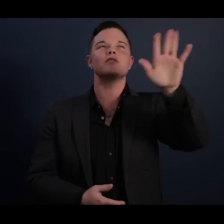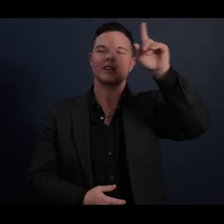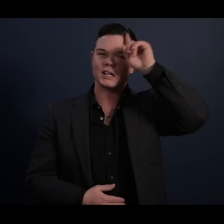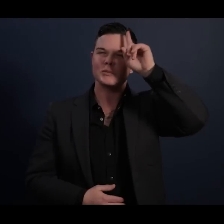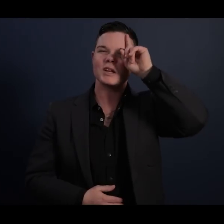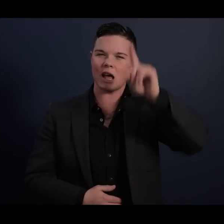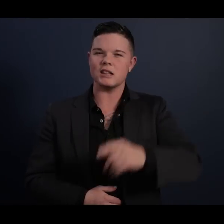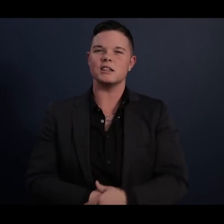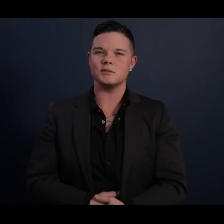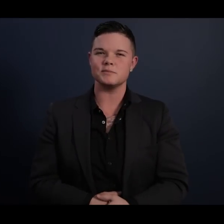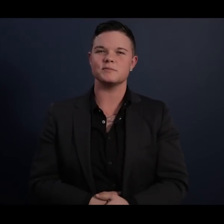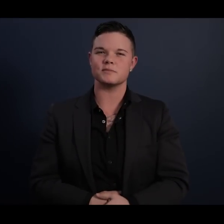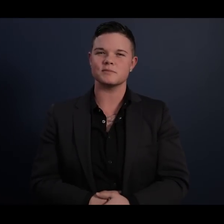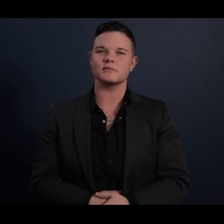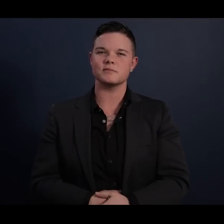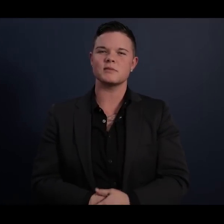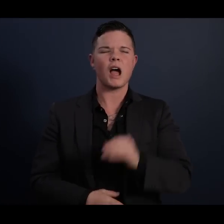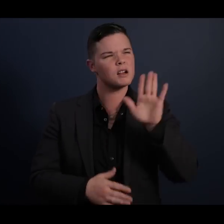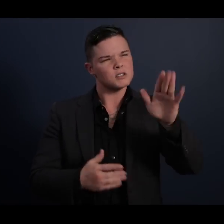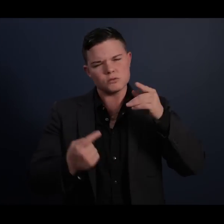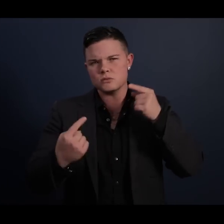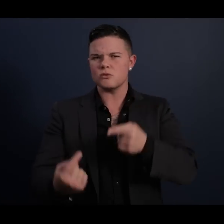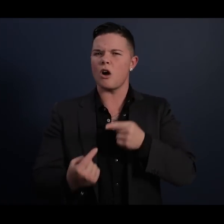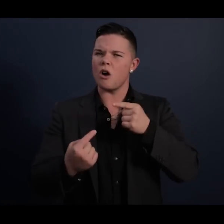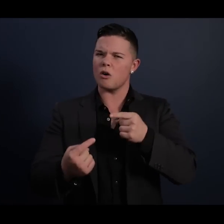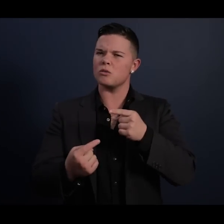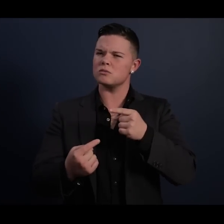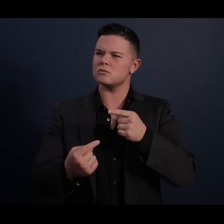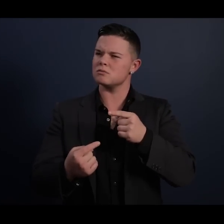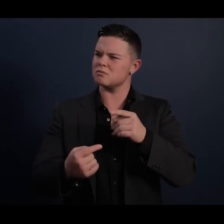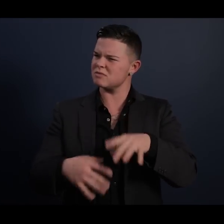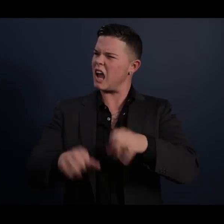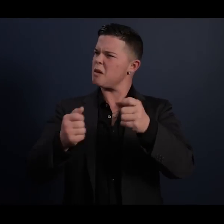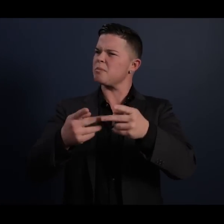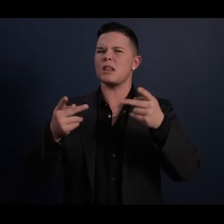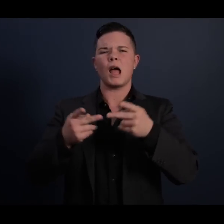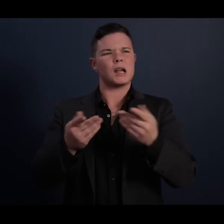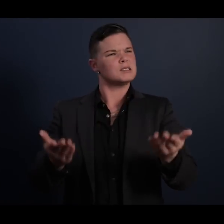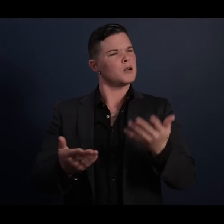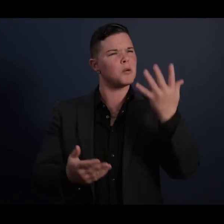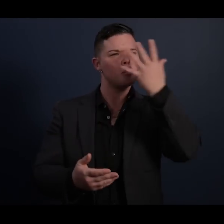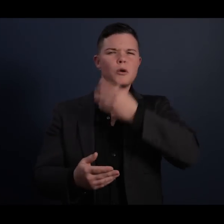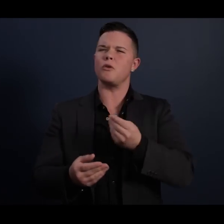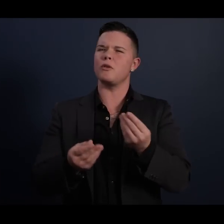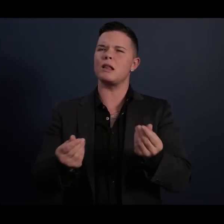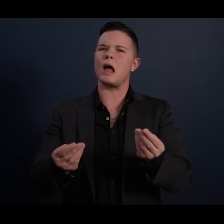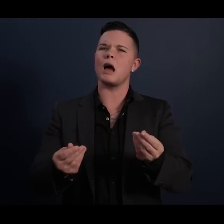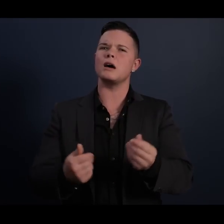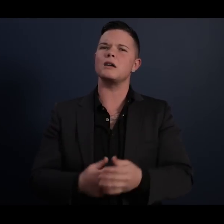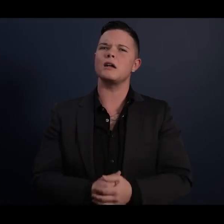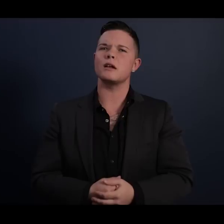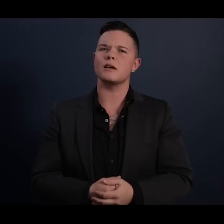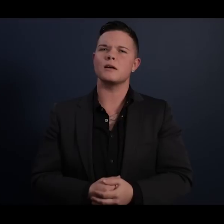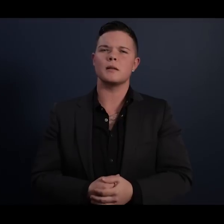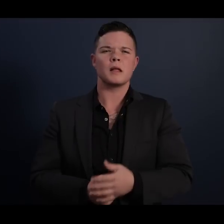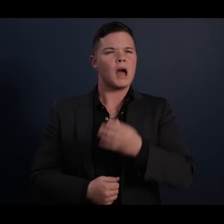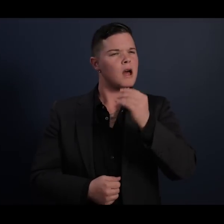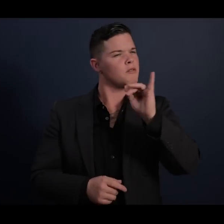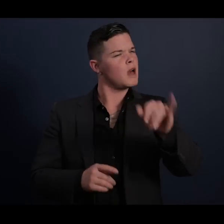and the struggles taking place in this beautiful land. And it stirred something in me.